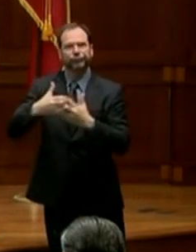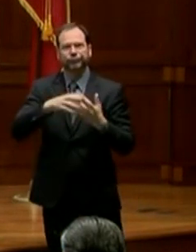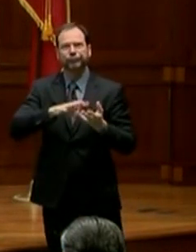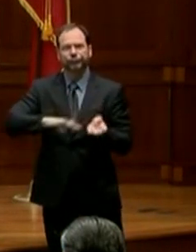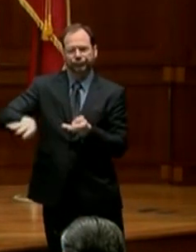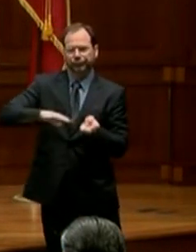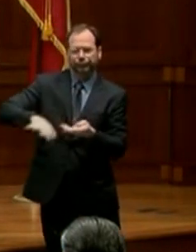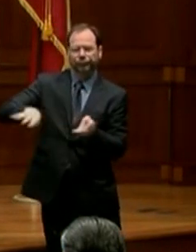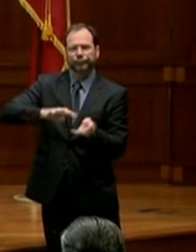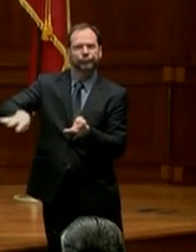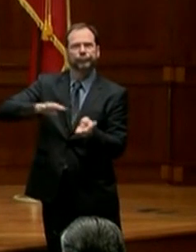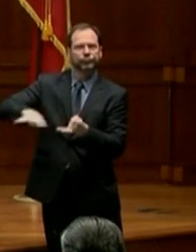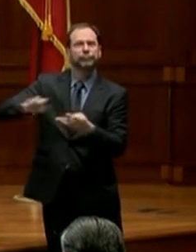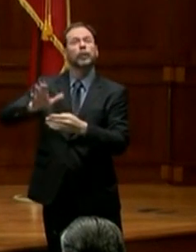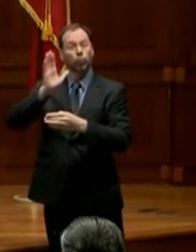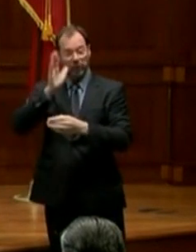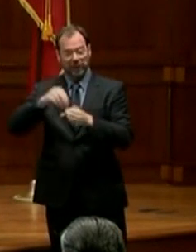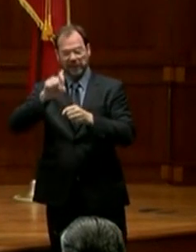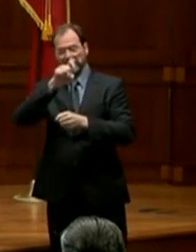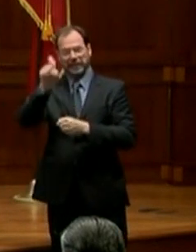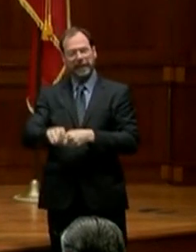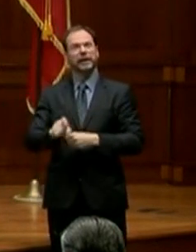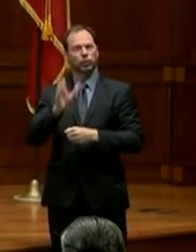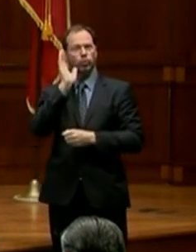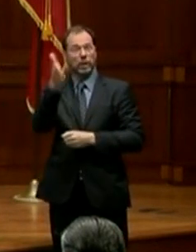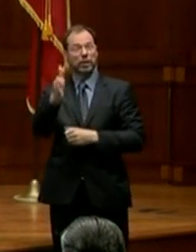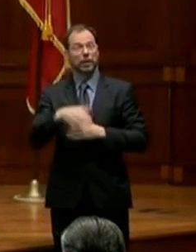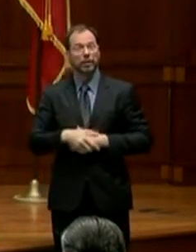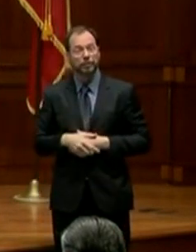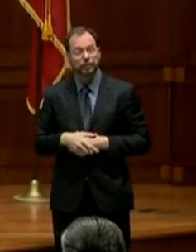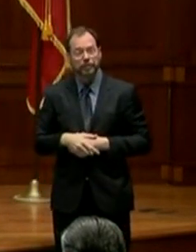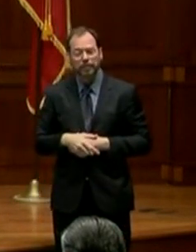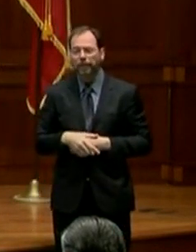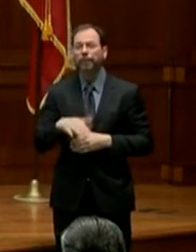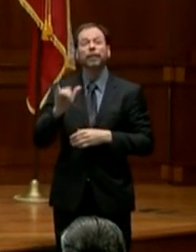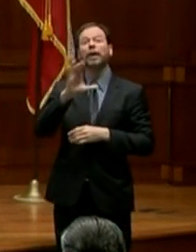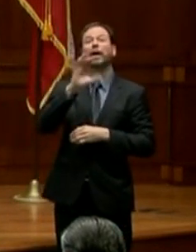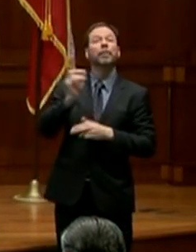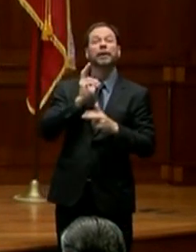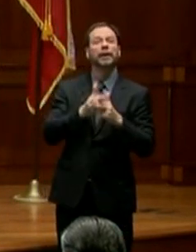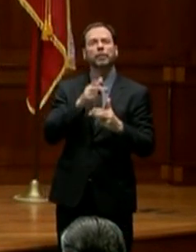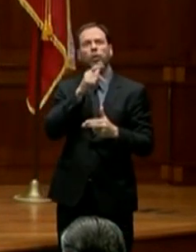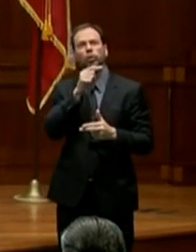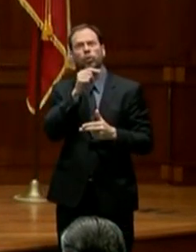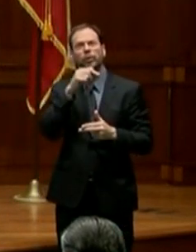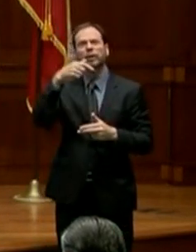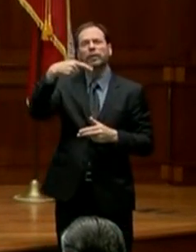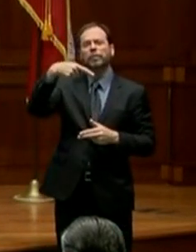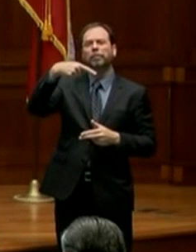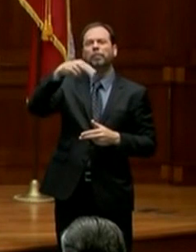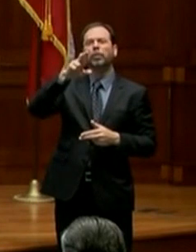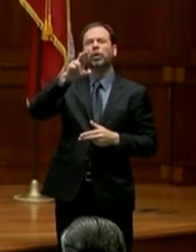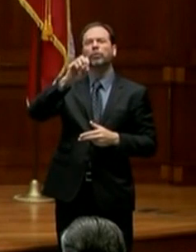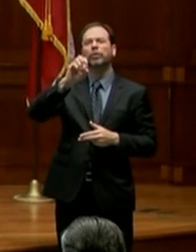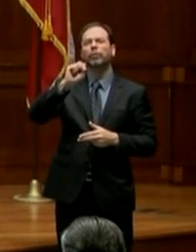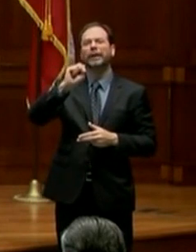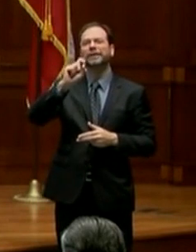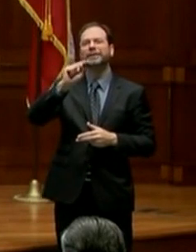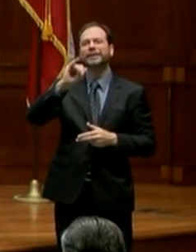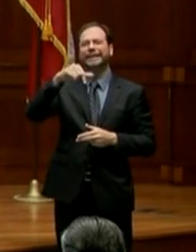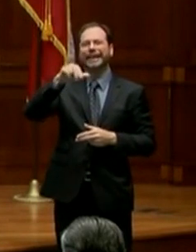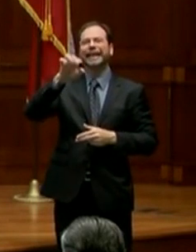on an ongoing basis for the state of Texas. The company's name is Prestige Ameritech.